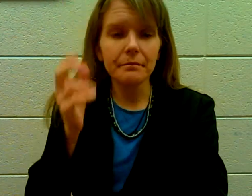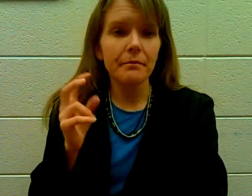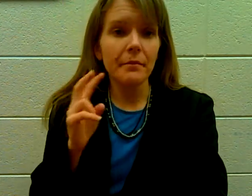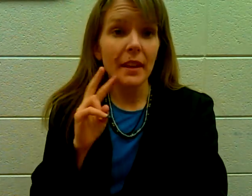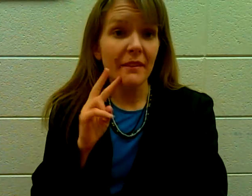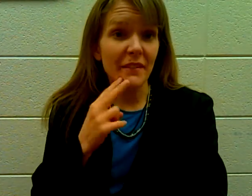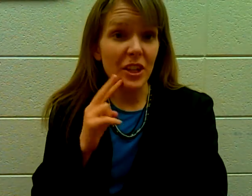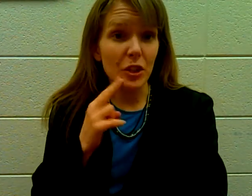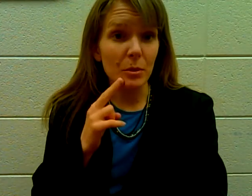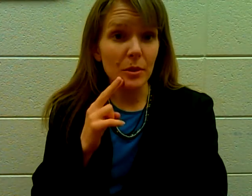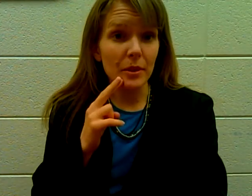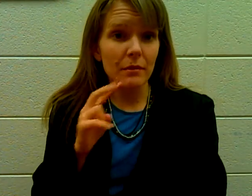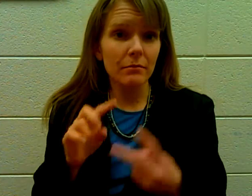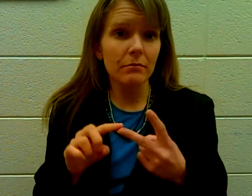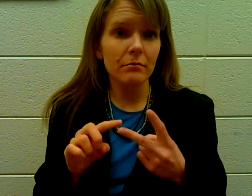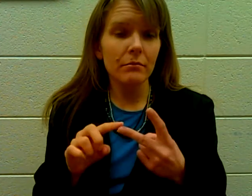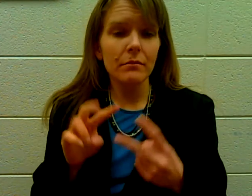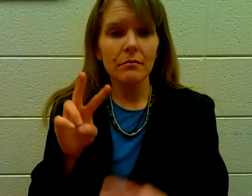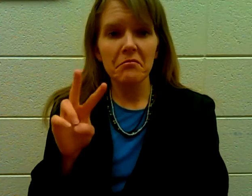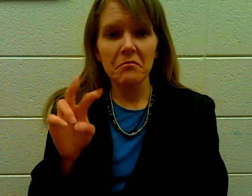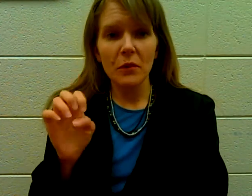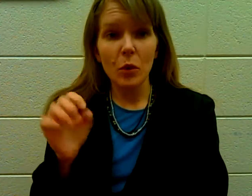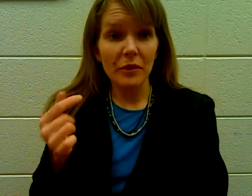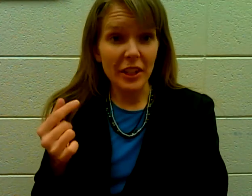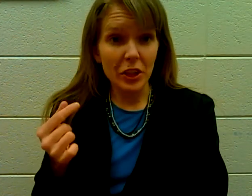Vegetables. Or vegetables.